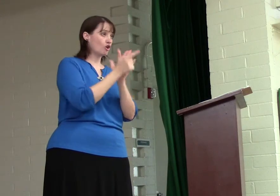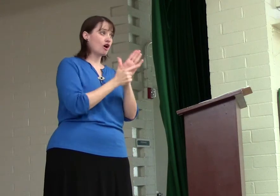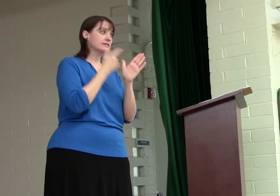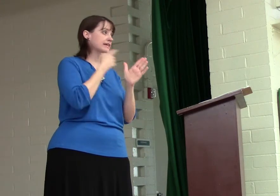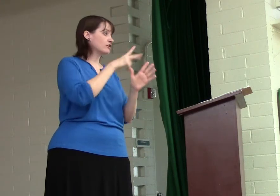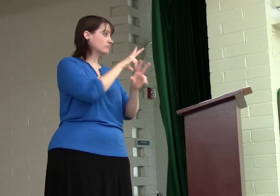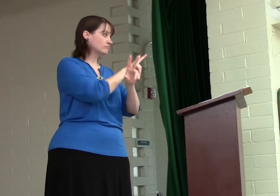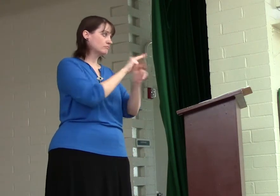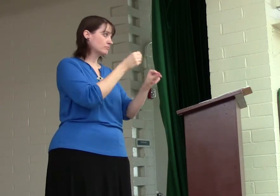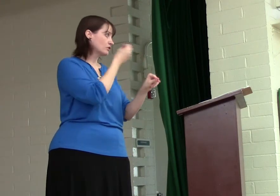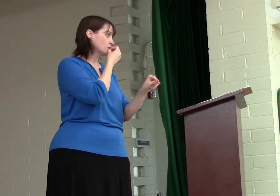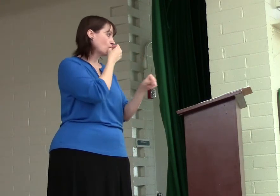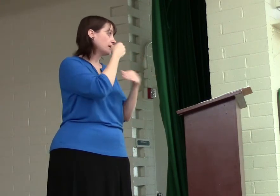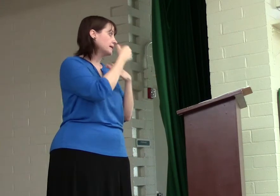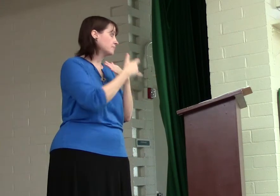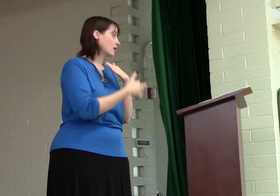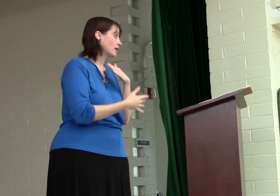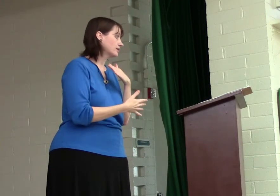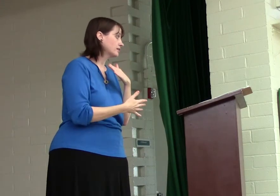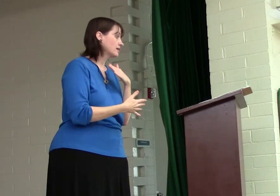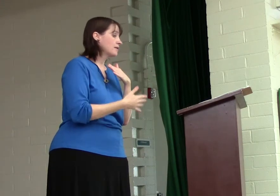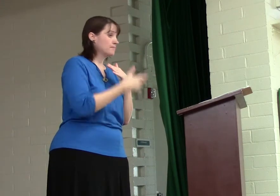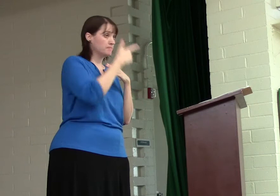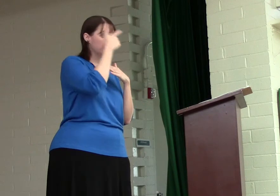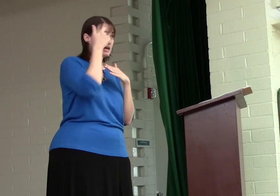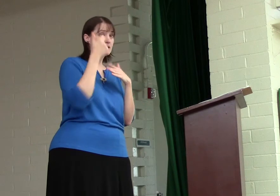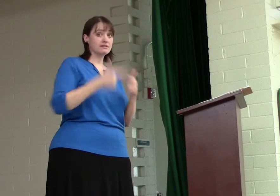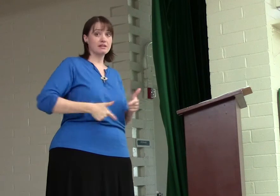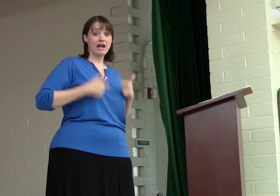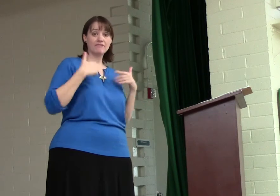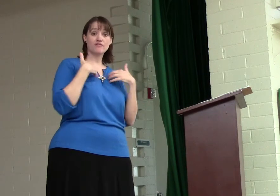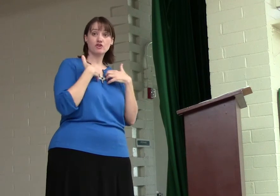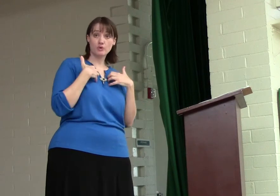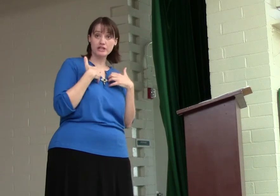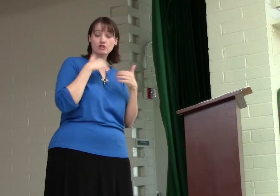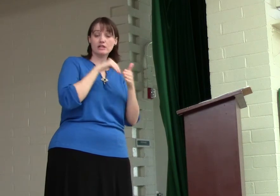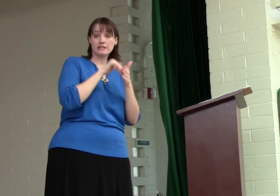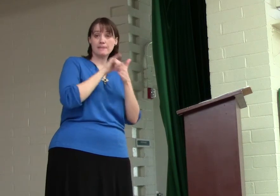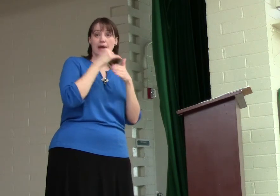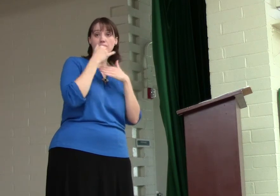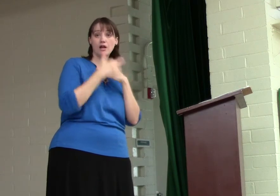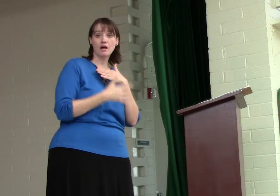law said, no eating blood. Because the life of the creature is in that blood.